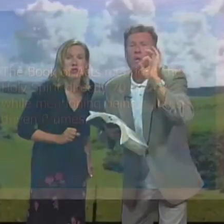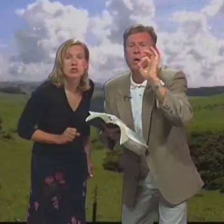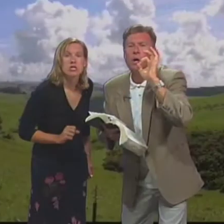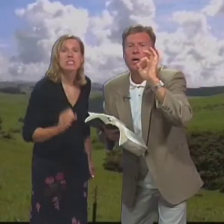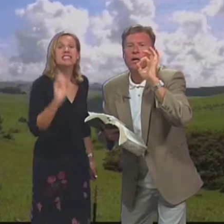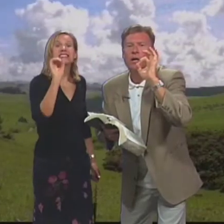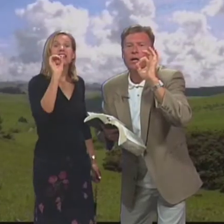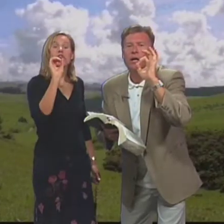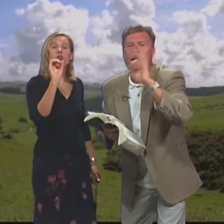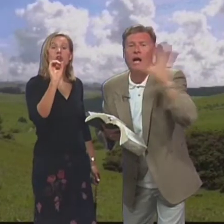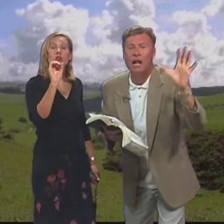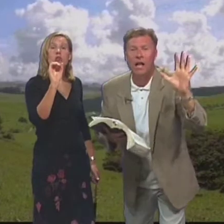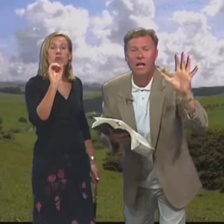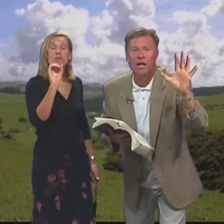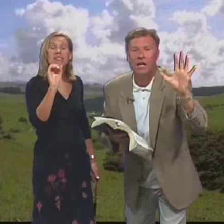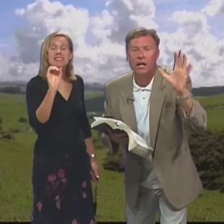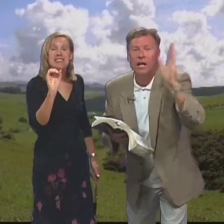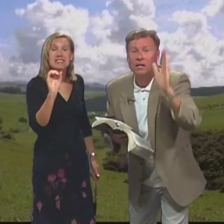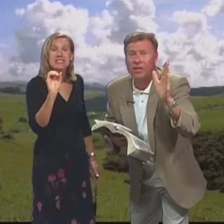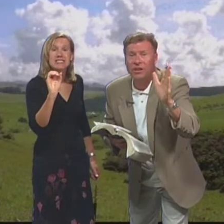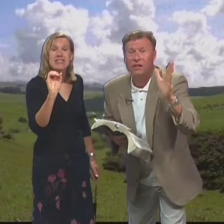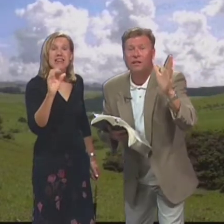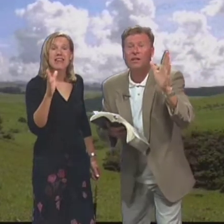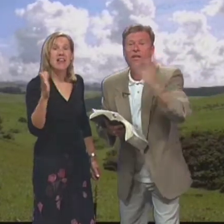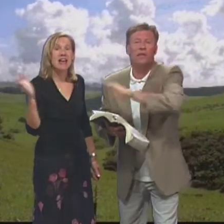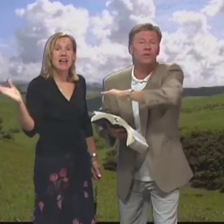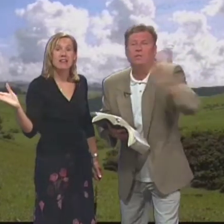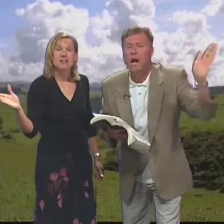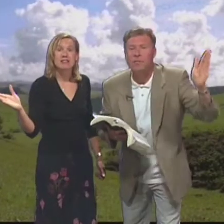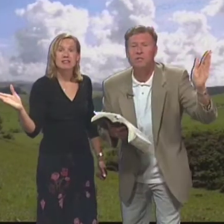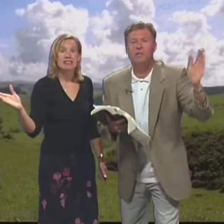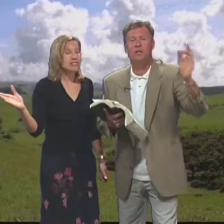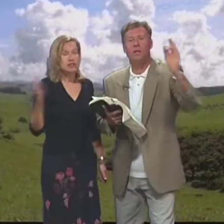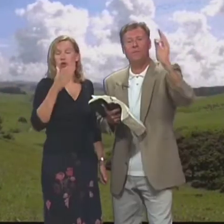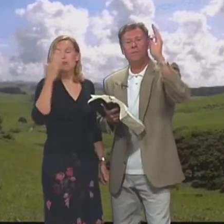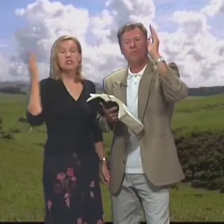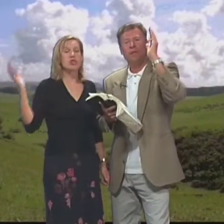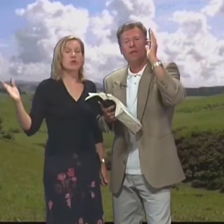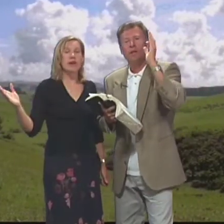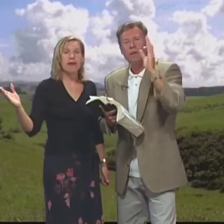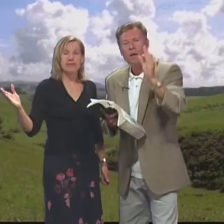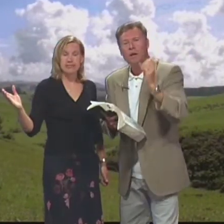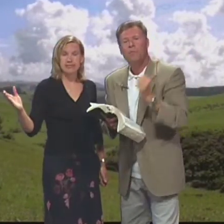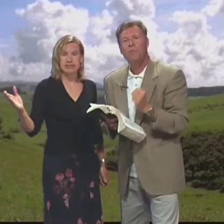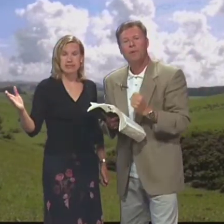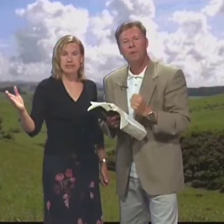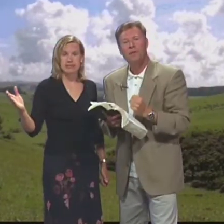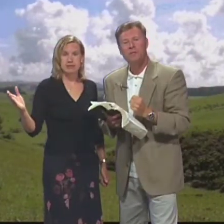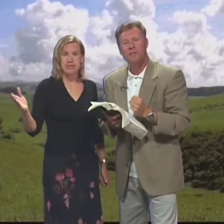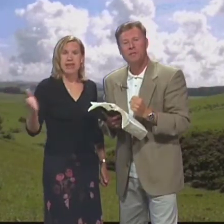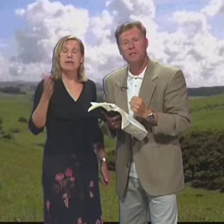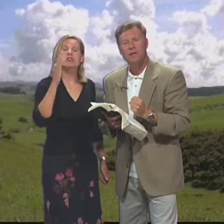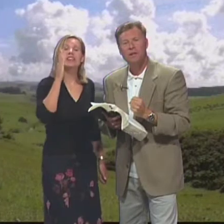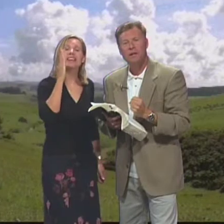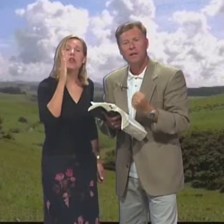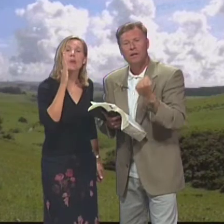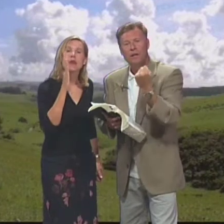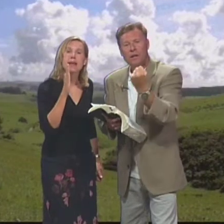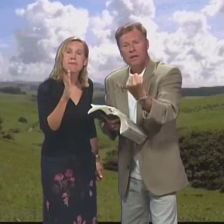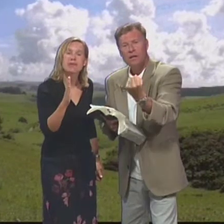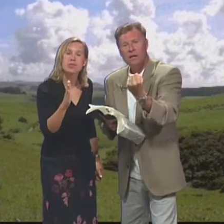Zero Nada Nothing No times Be led by the Spirit